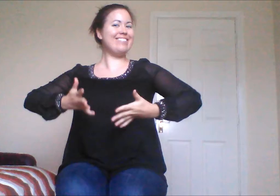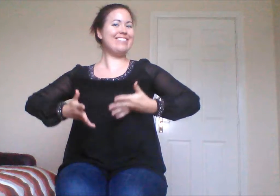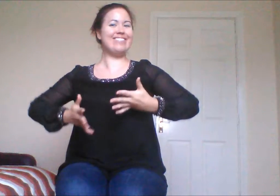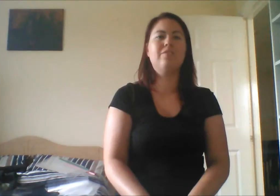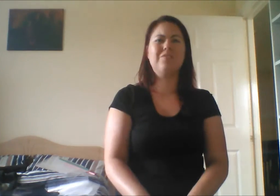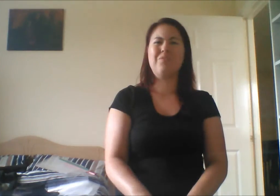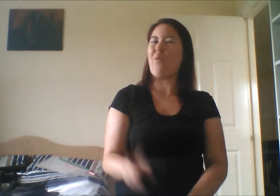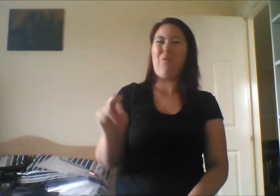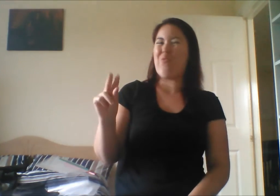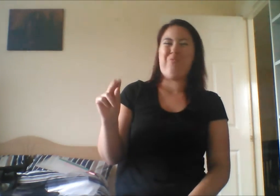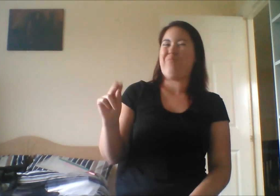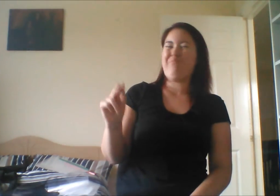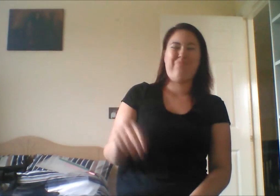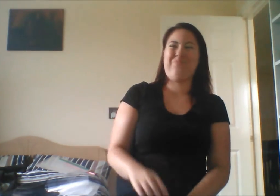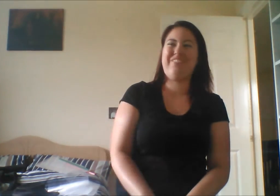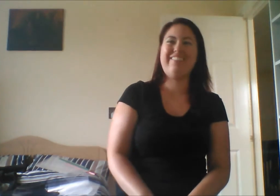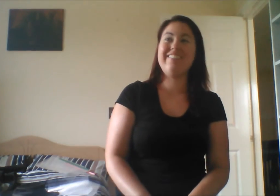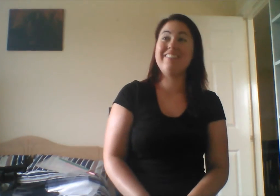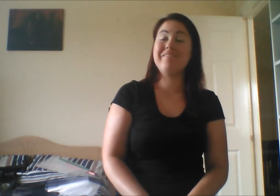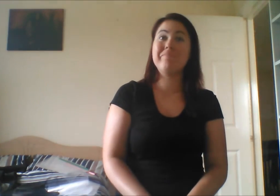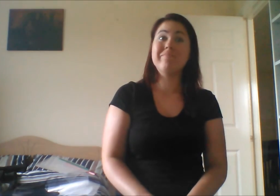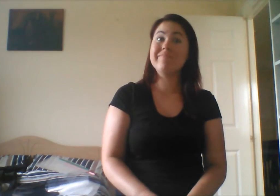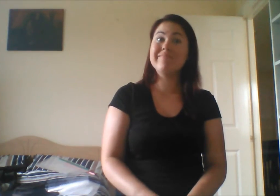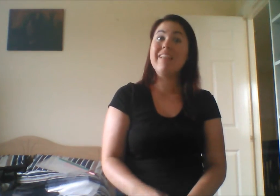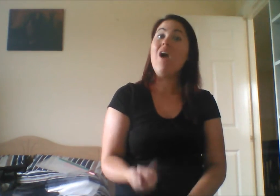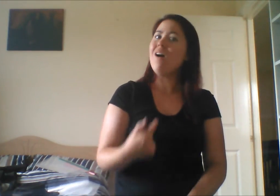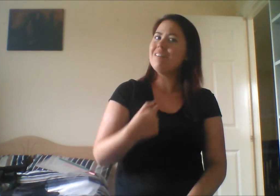we're actually... And Lisa's just saying, I'm very happy to be born deaf.